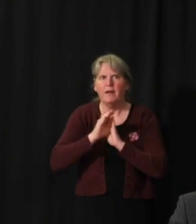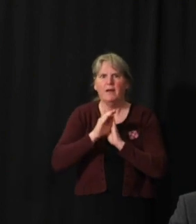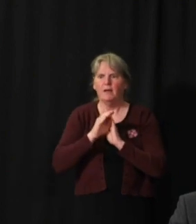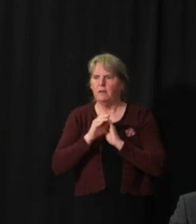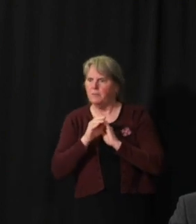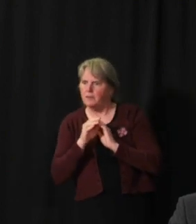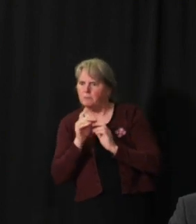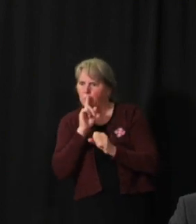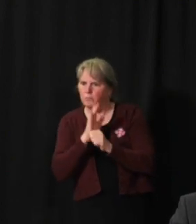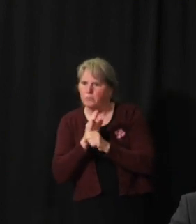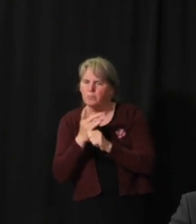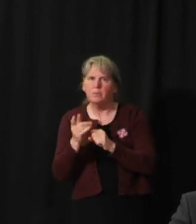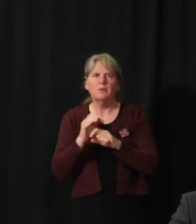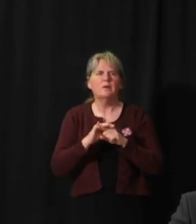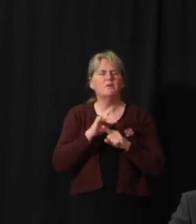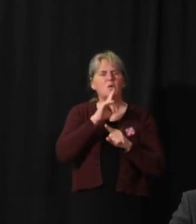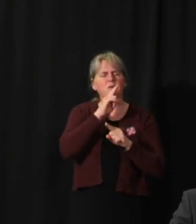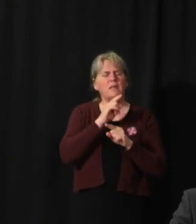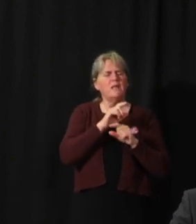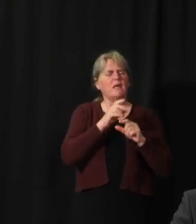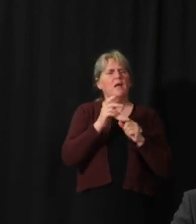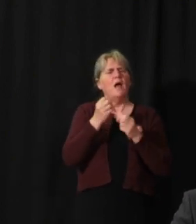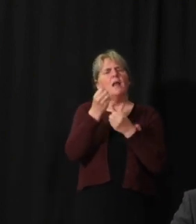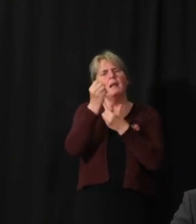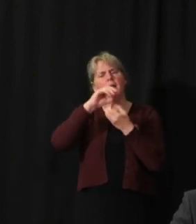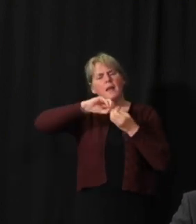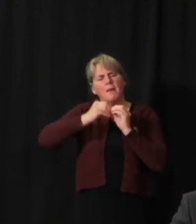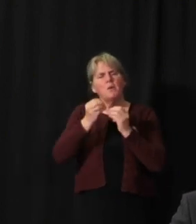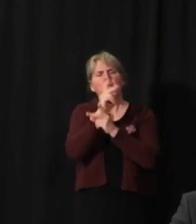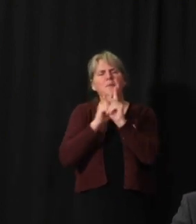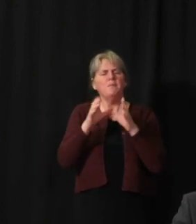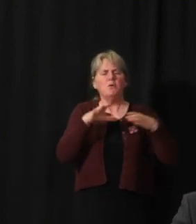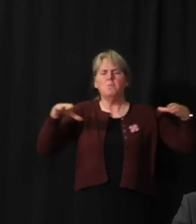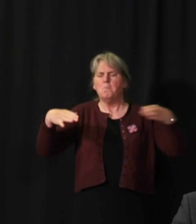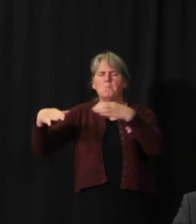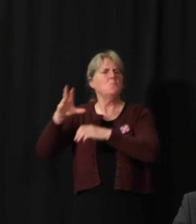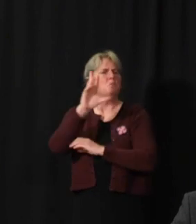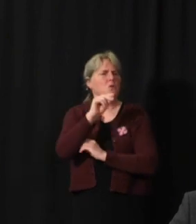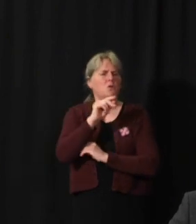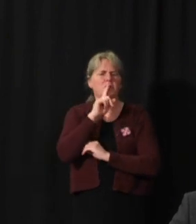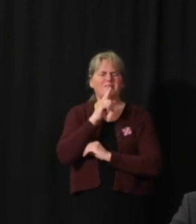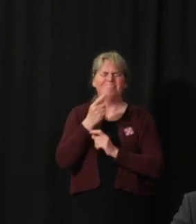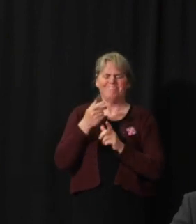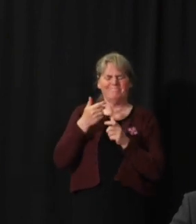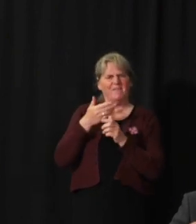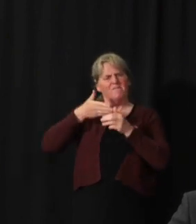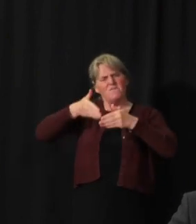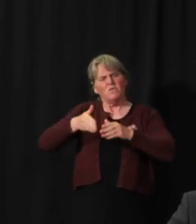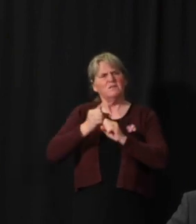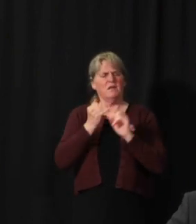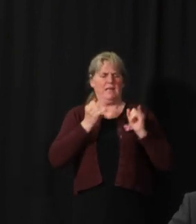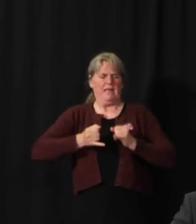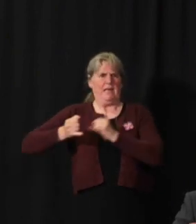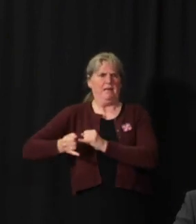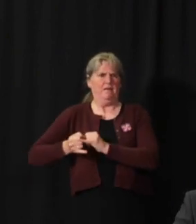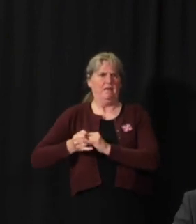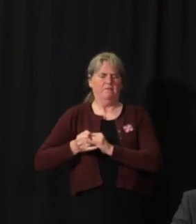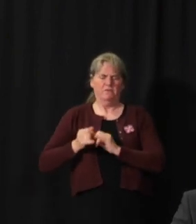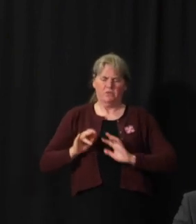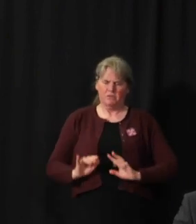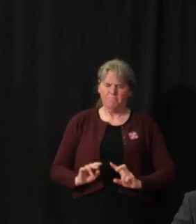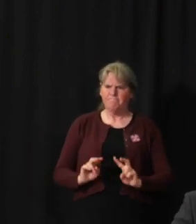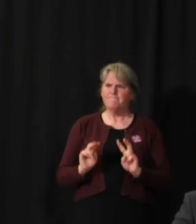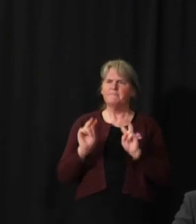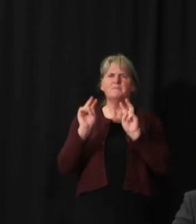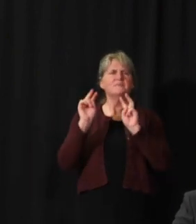And they are based rather than on a population per se, they're really based on an individual level that then starts at the bottom and builds